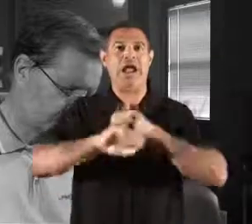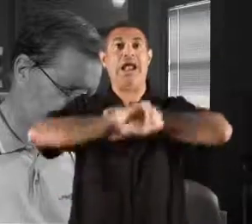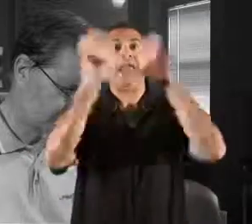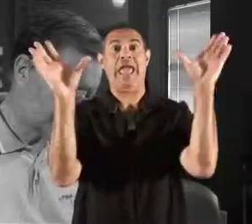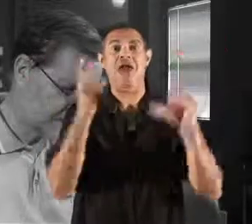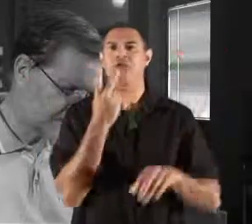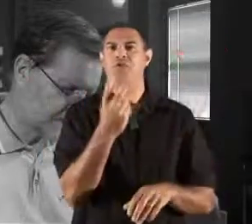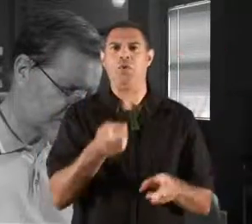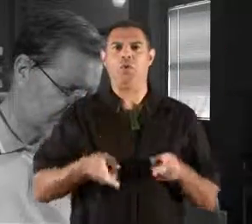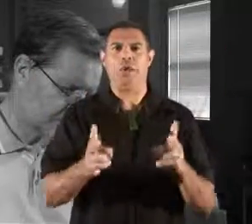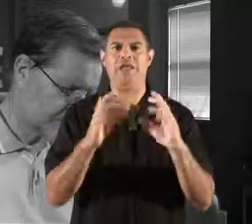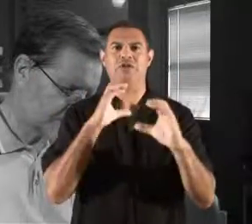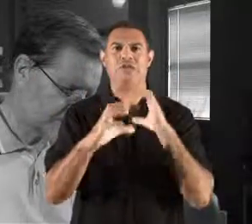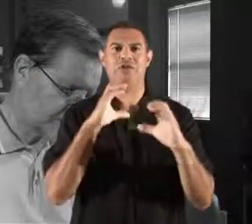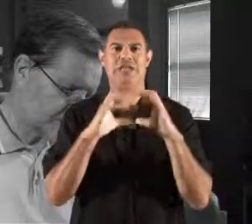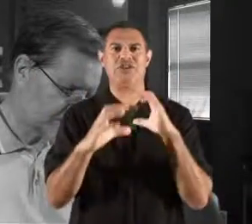communication.